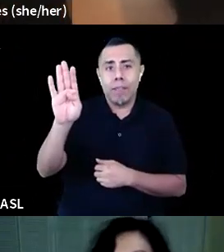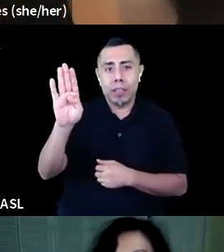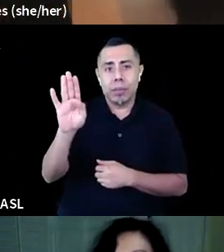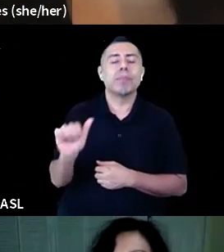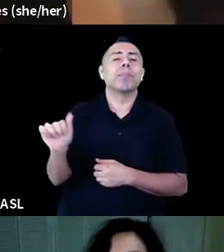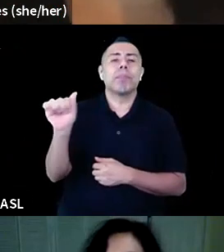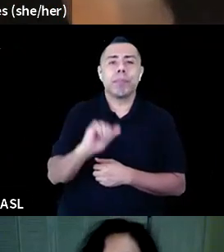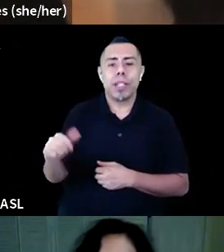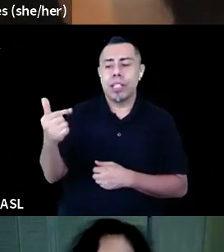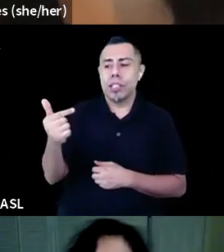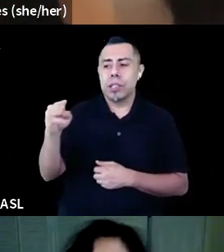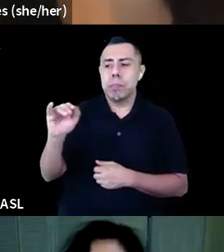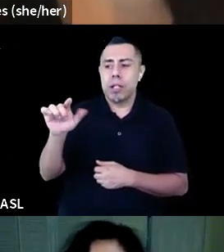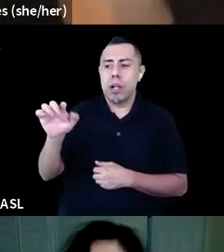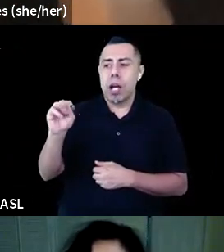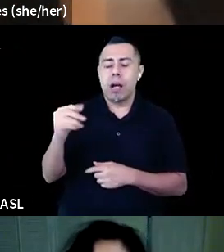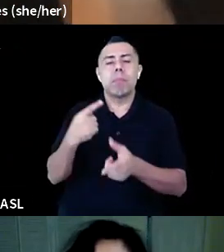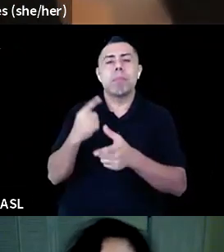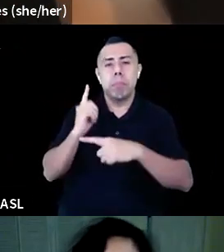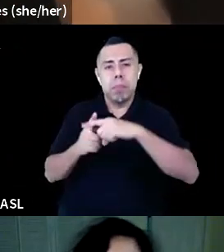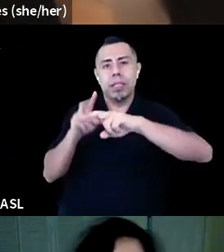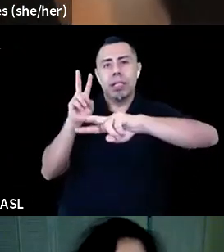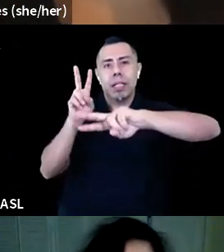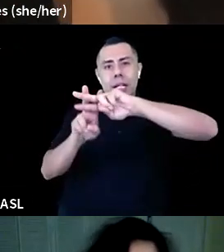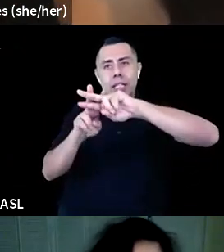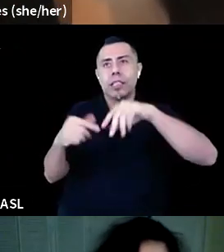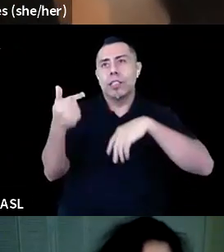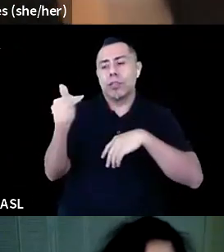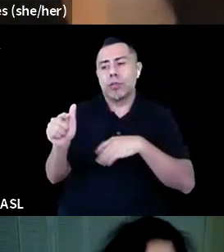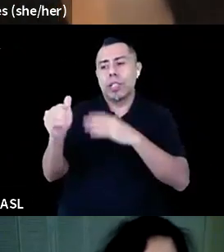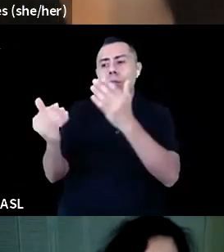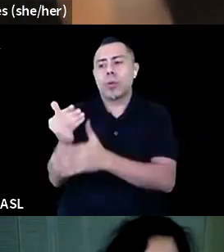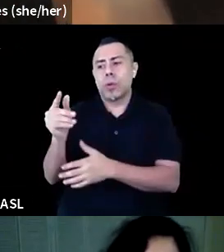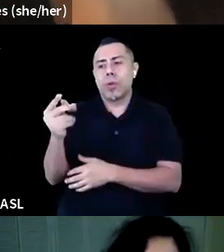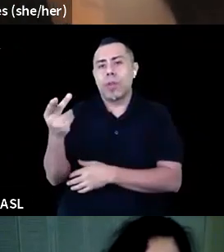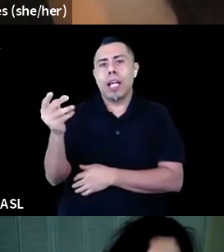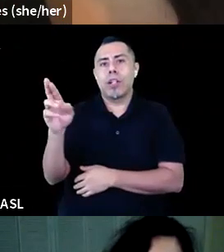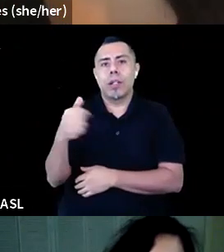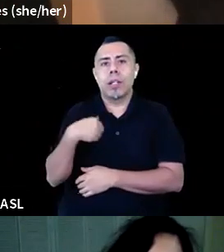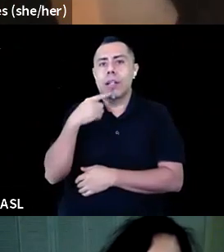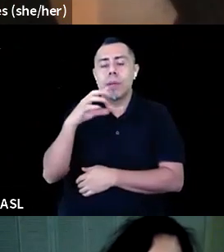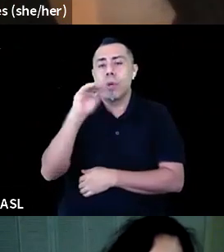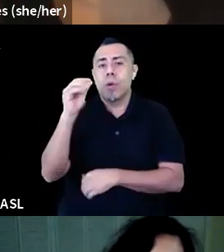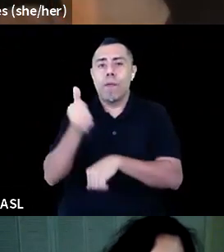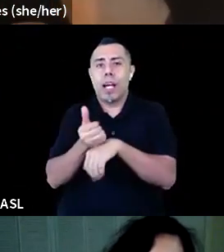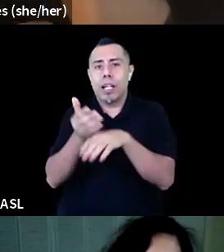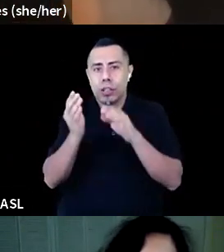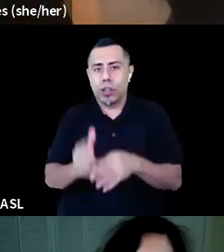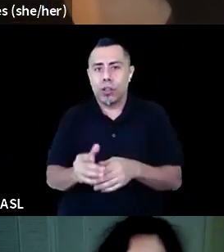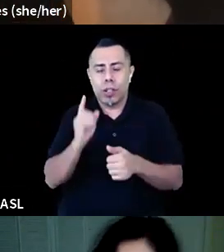Theater. So, I am the Artistic Director of Teda Tulsa, co-founder of Groundwater Arts, a director and a playwright. And so, for everyone